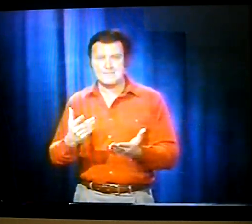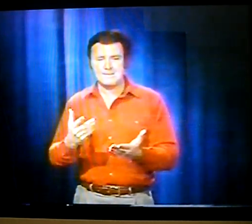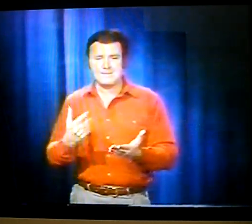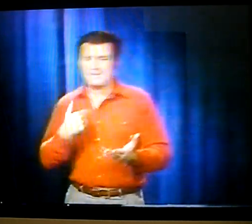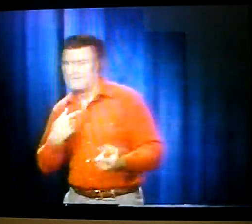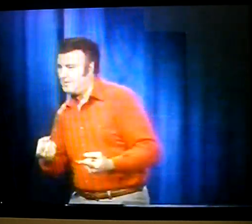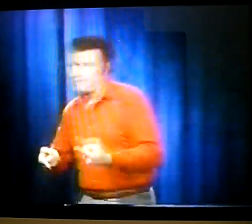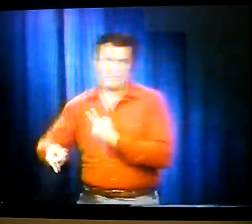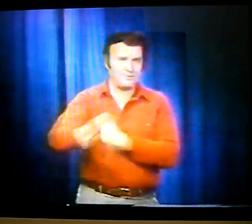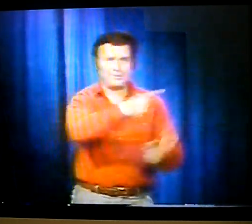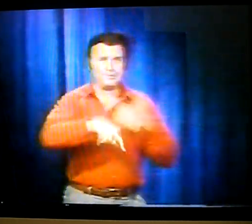discuss.